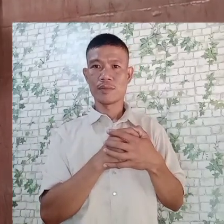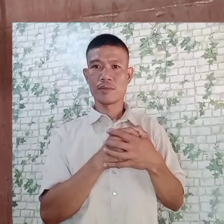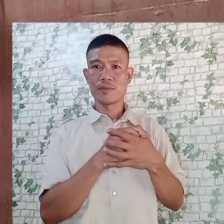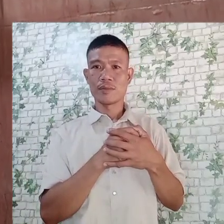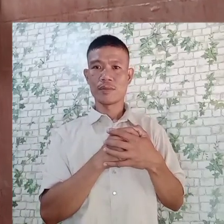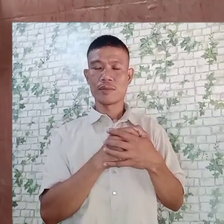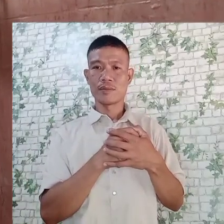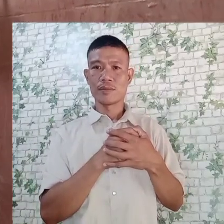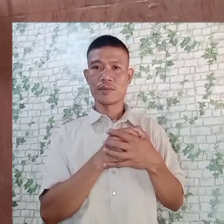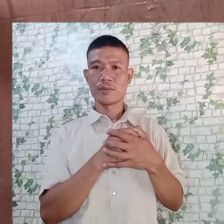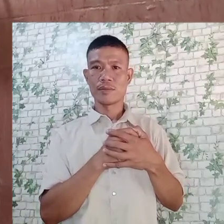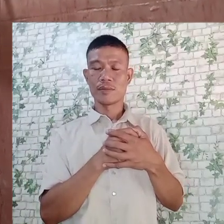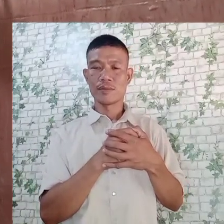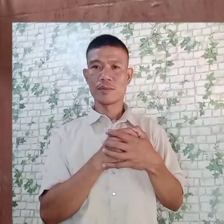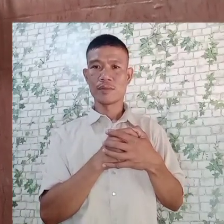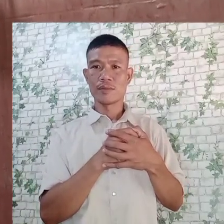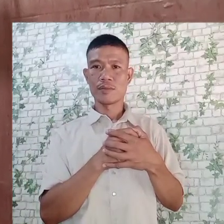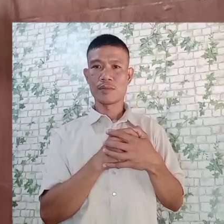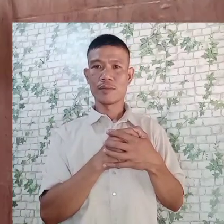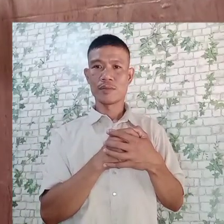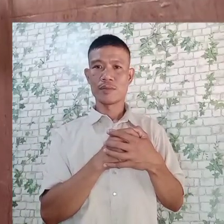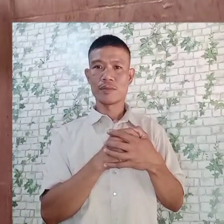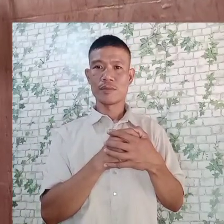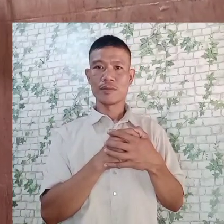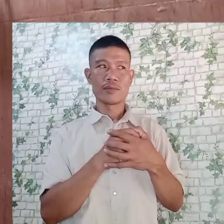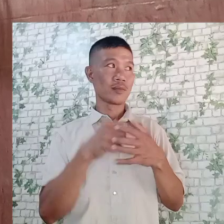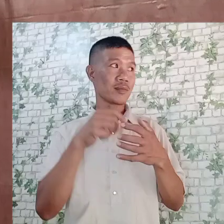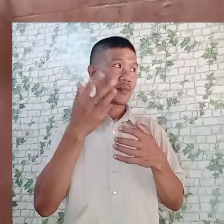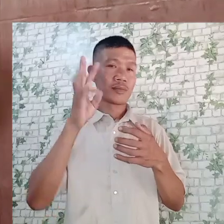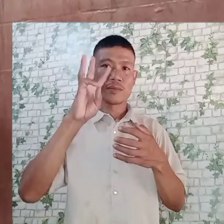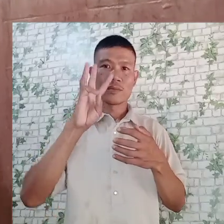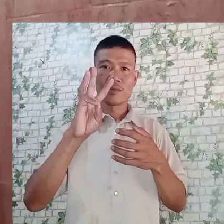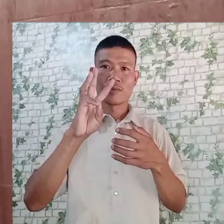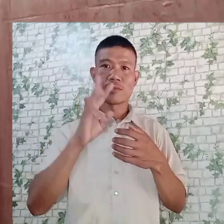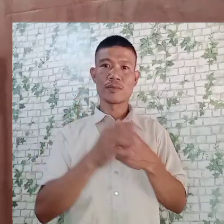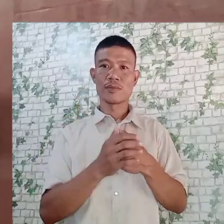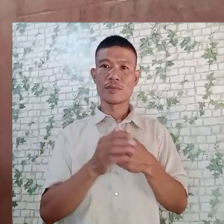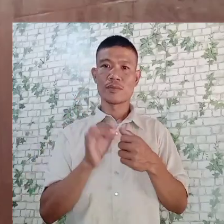is 16. So I will make it 16.